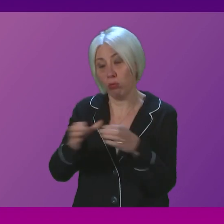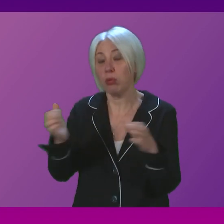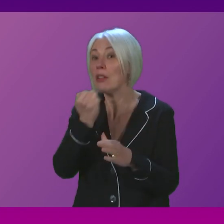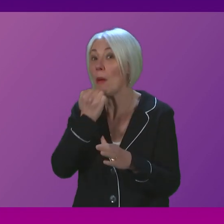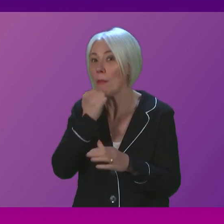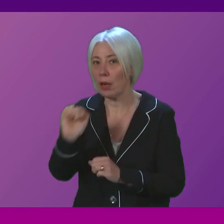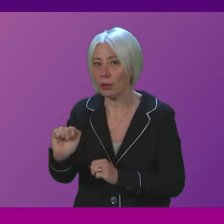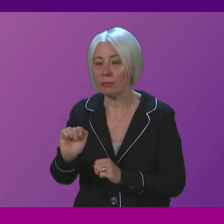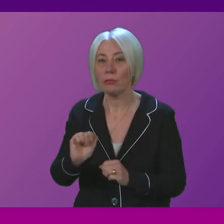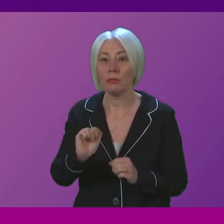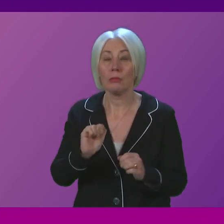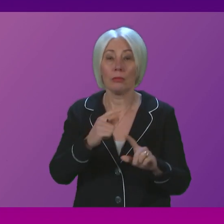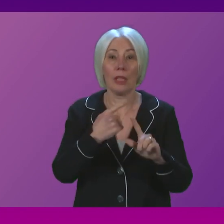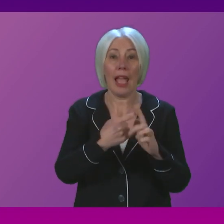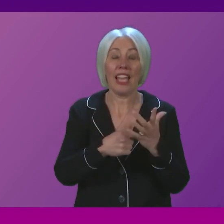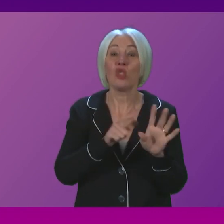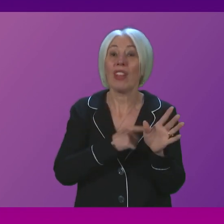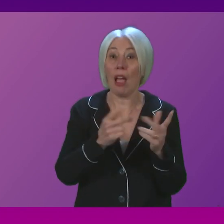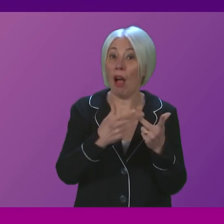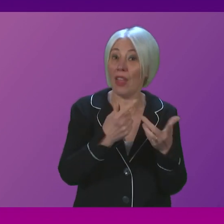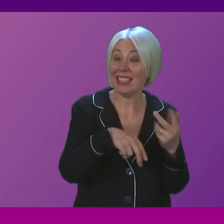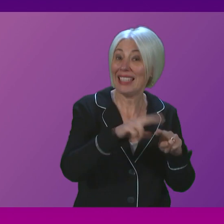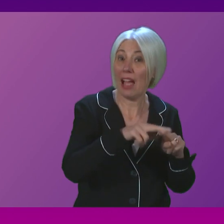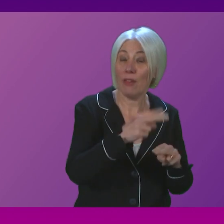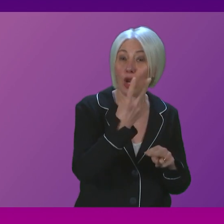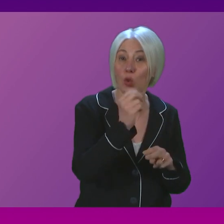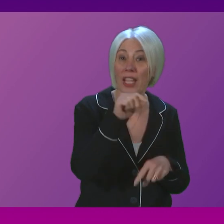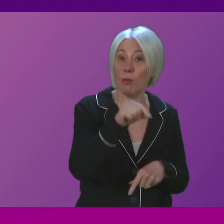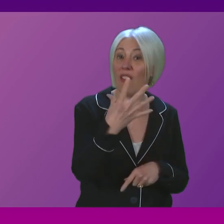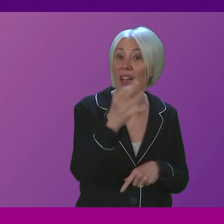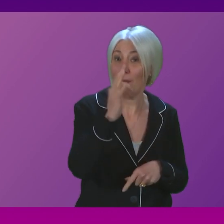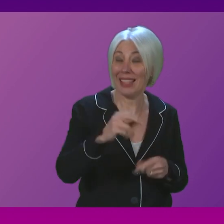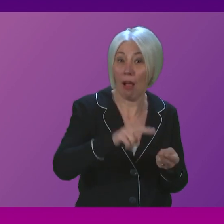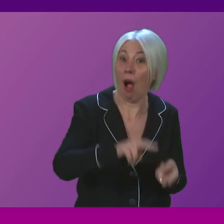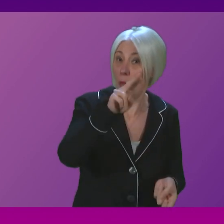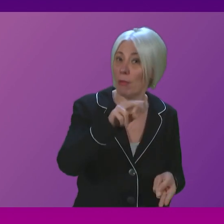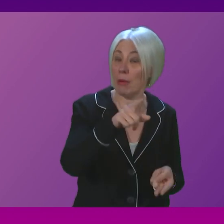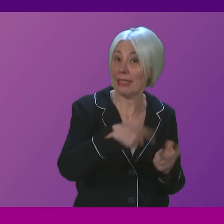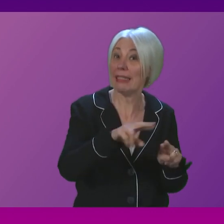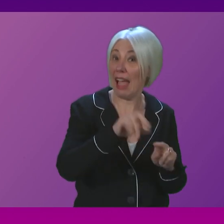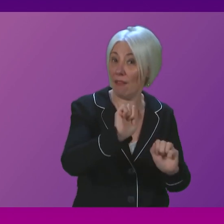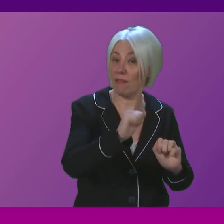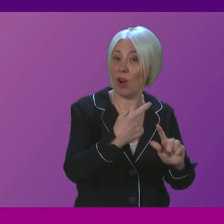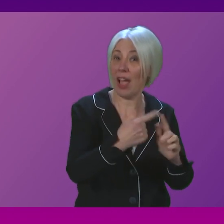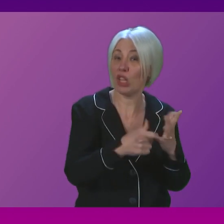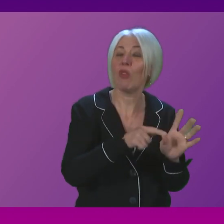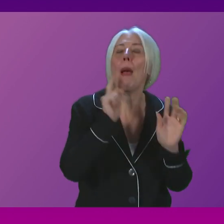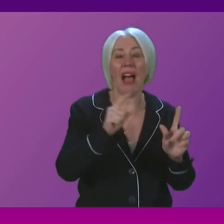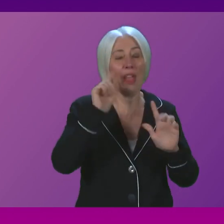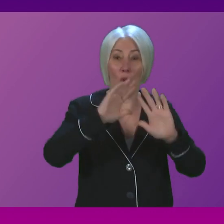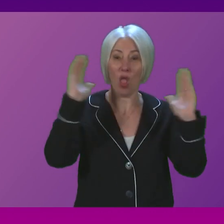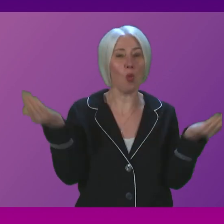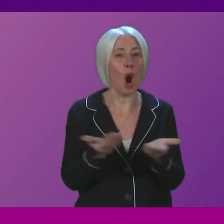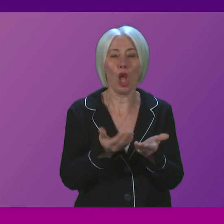also increased radiography staff, a 20.5% increase. There is, of course, I think a global shortage